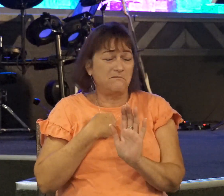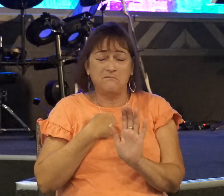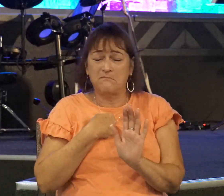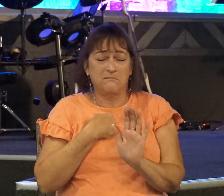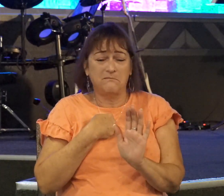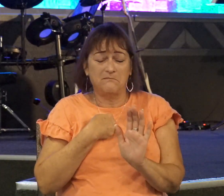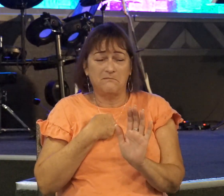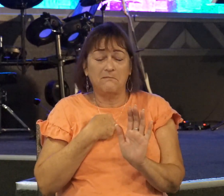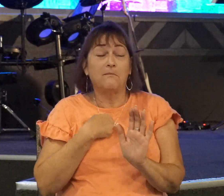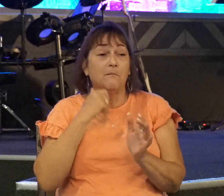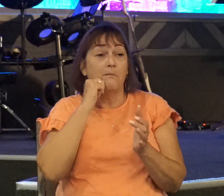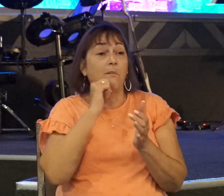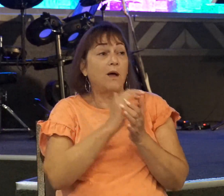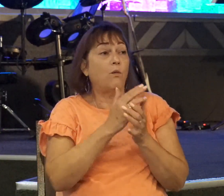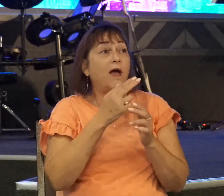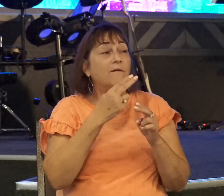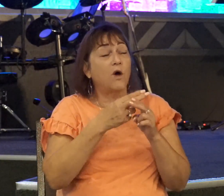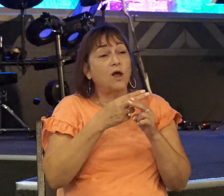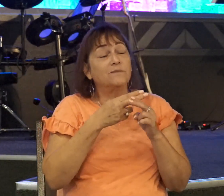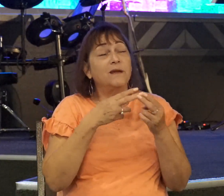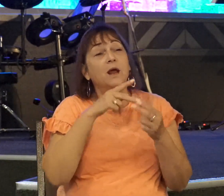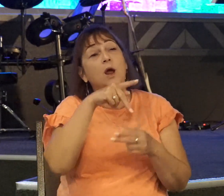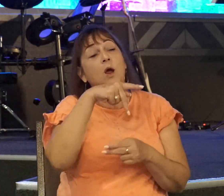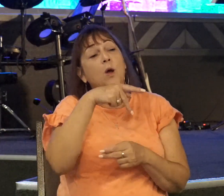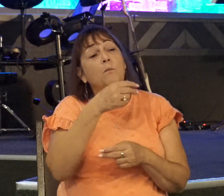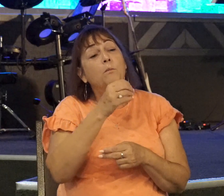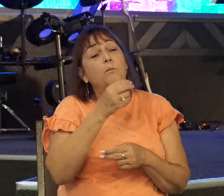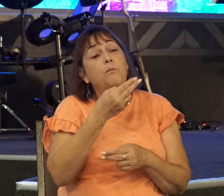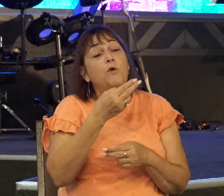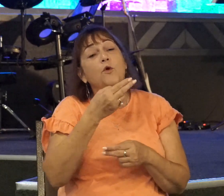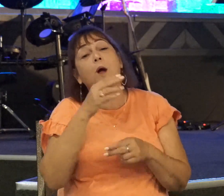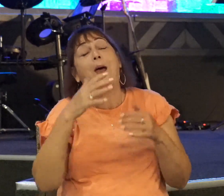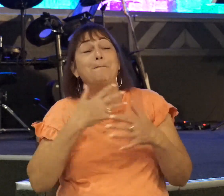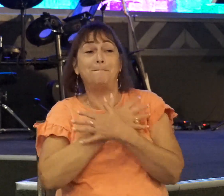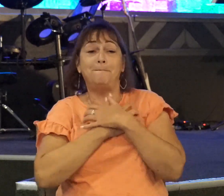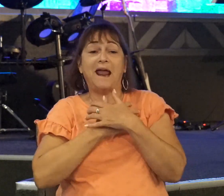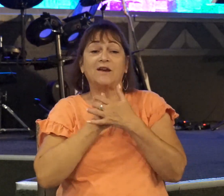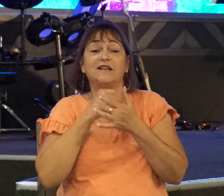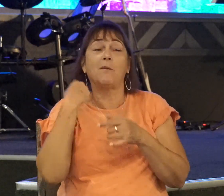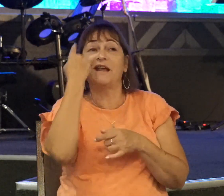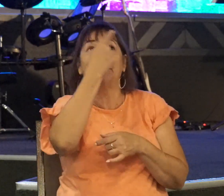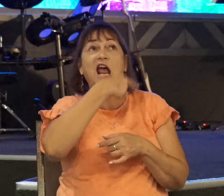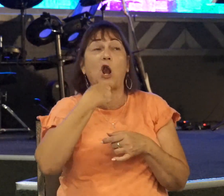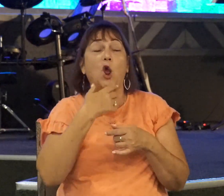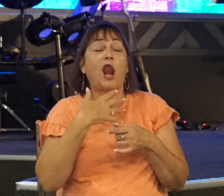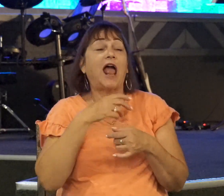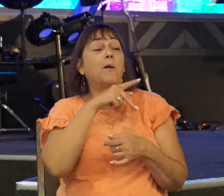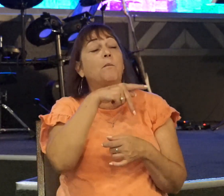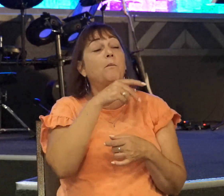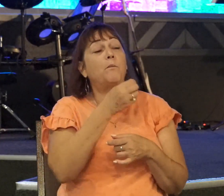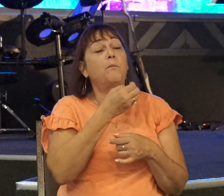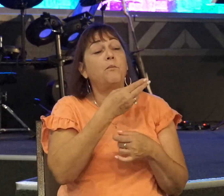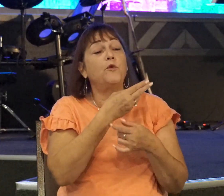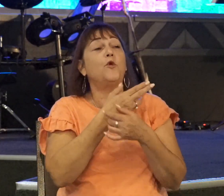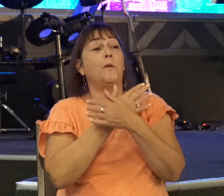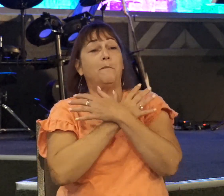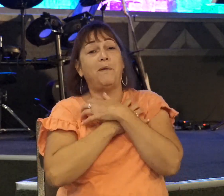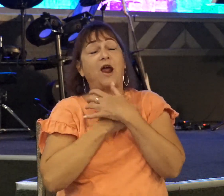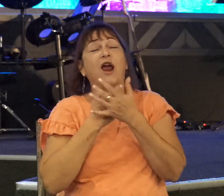My wife calls me Pooh Bear. It's not because I look like Pooh Bear. I know some of you are thinking that's messed up.